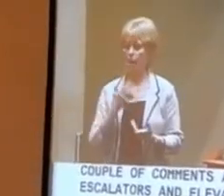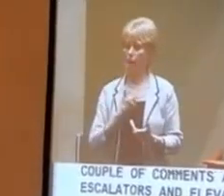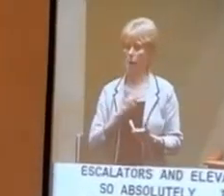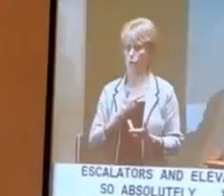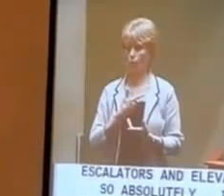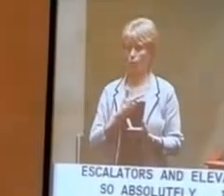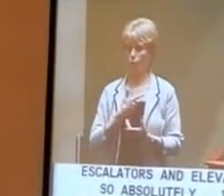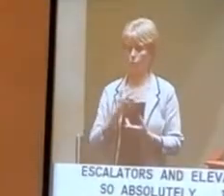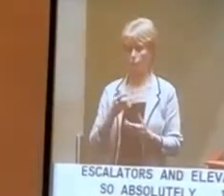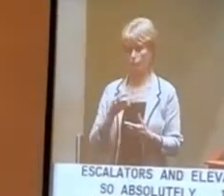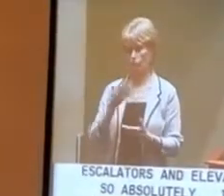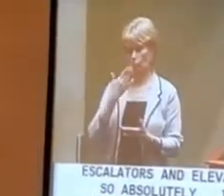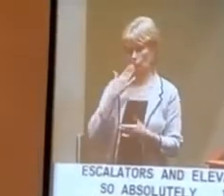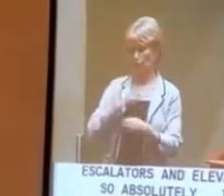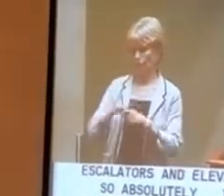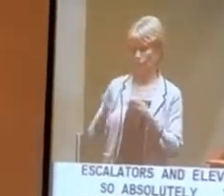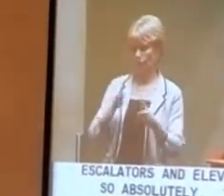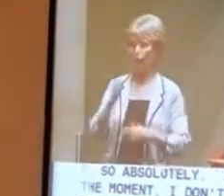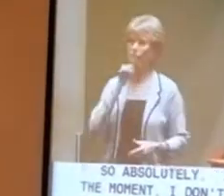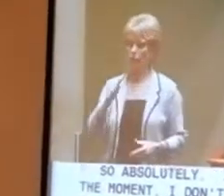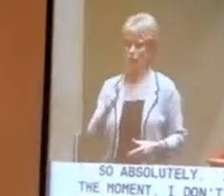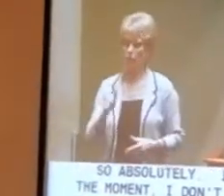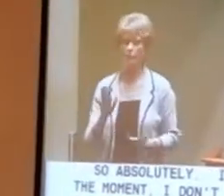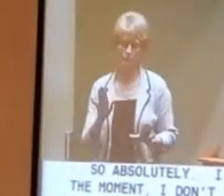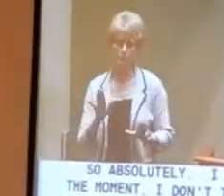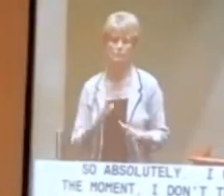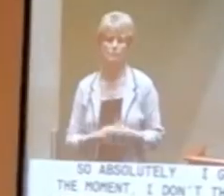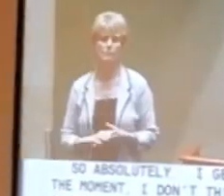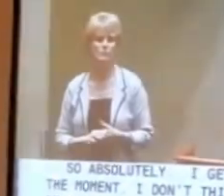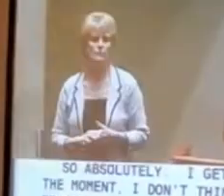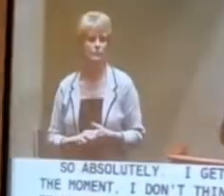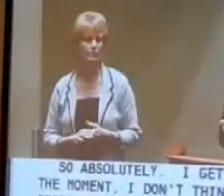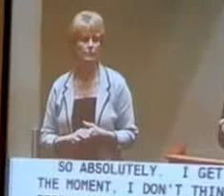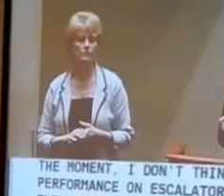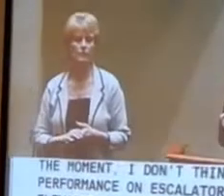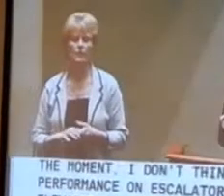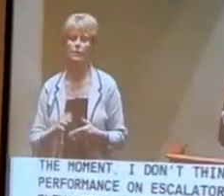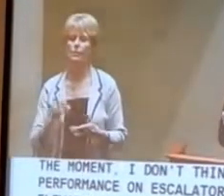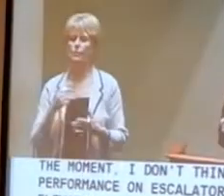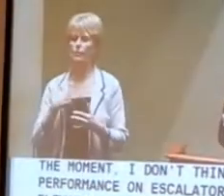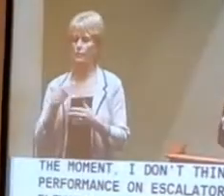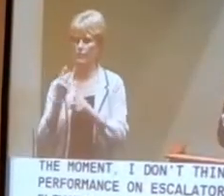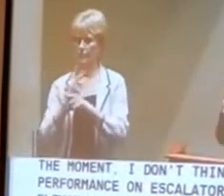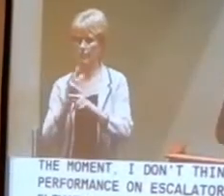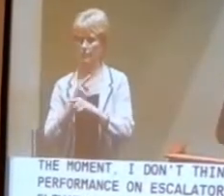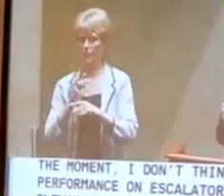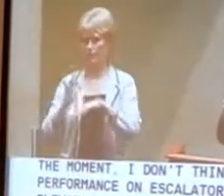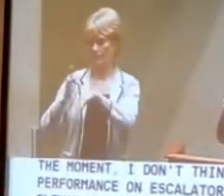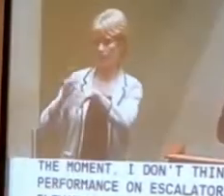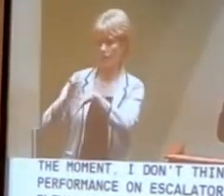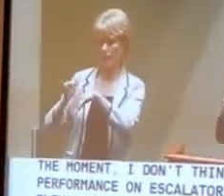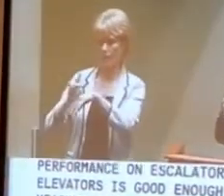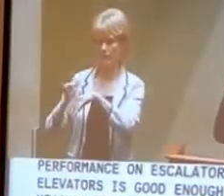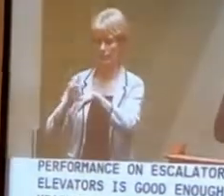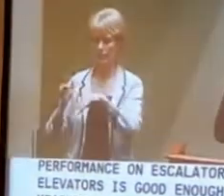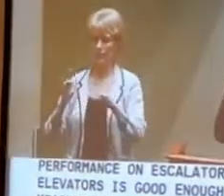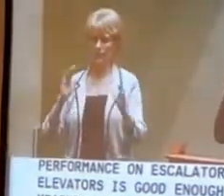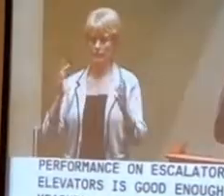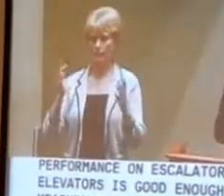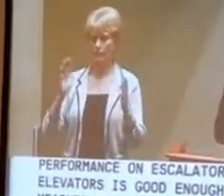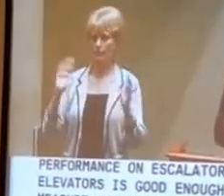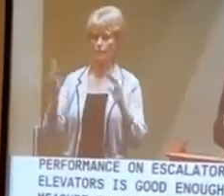on escalators and elevators is good enough. We do measure the availability of escalators and elevators against